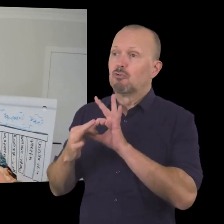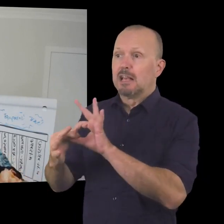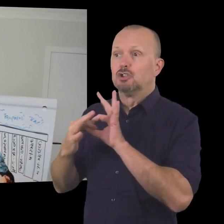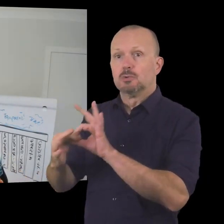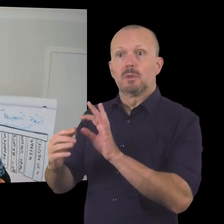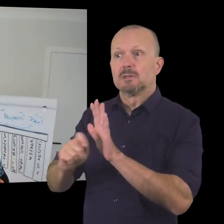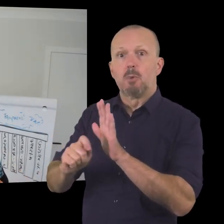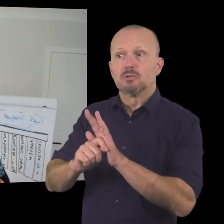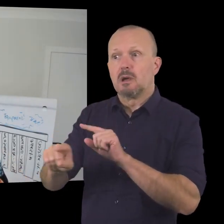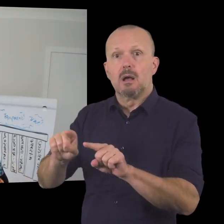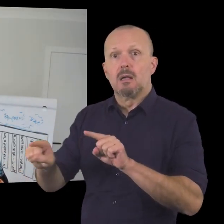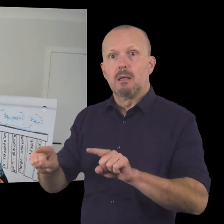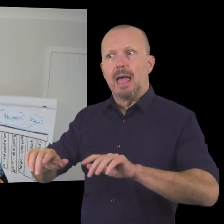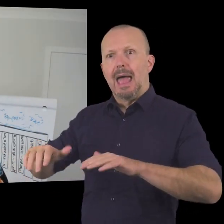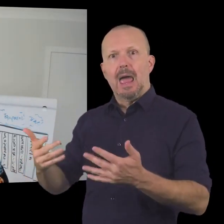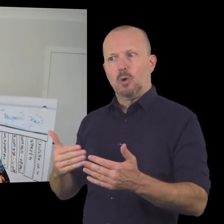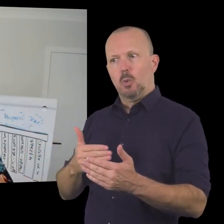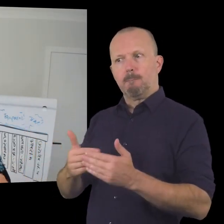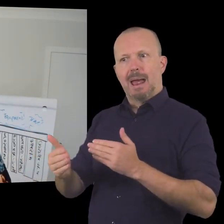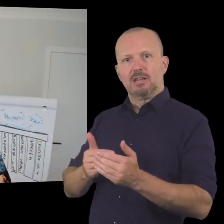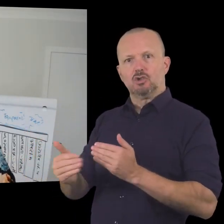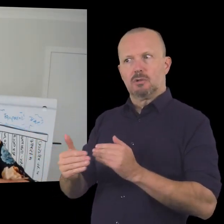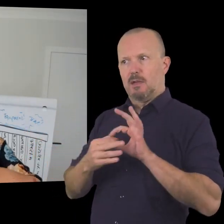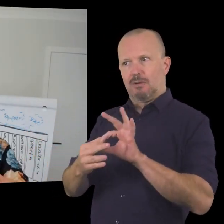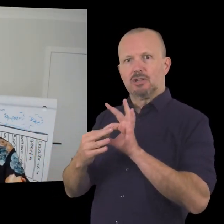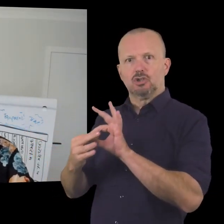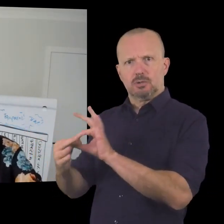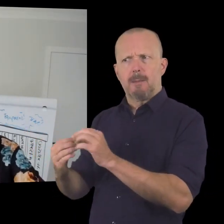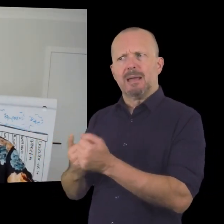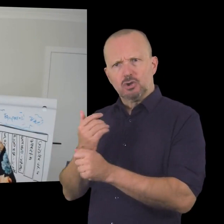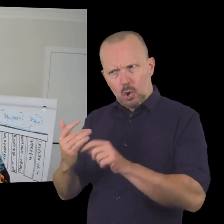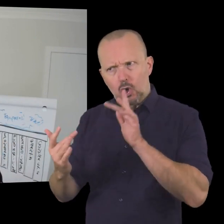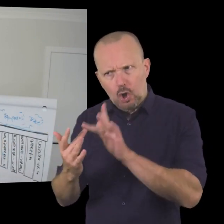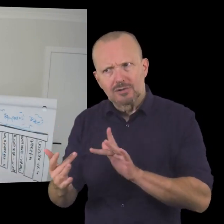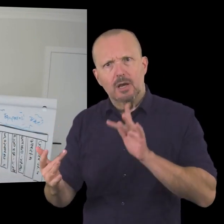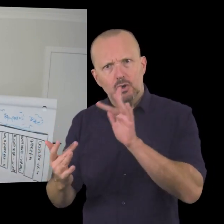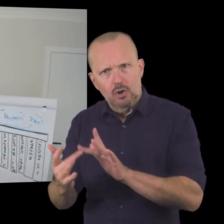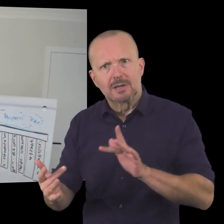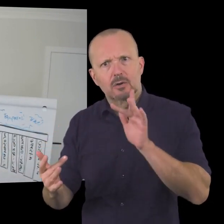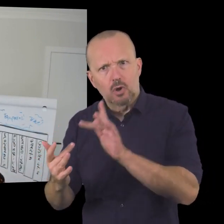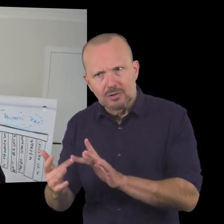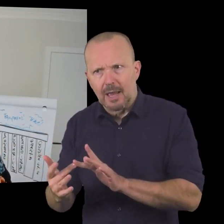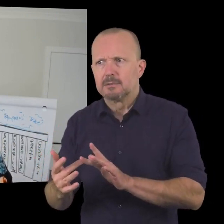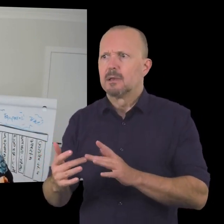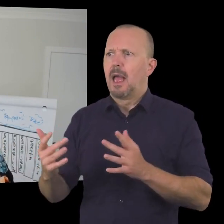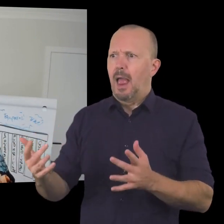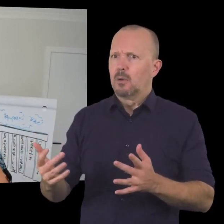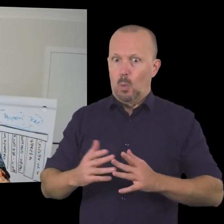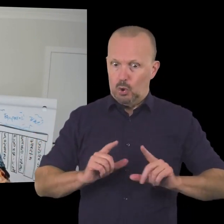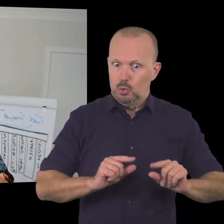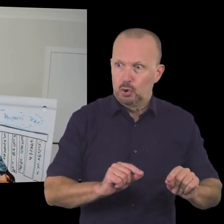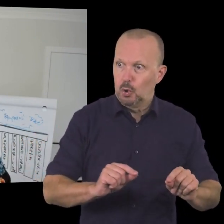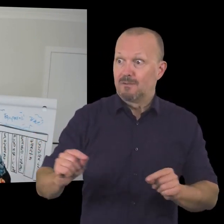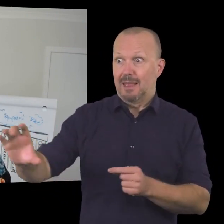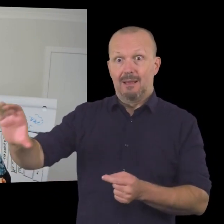you uh start a relationship with a sponsor then the way that you manage that relationship make sure that you keep connecting and make sure you